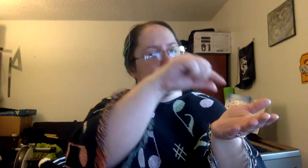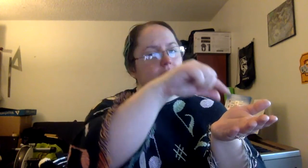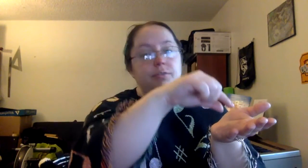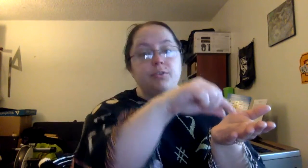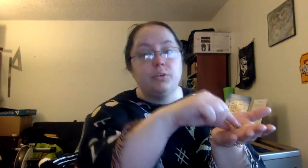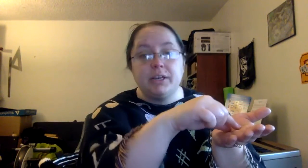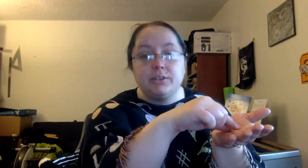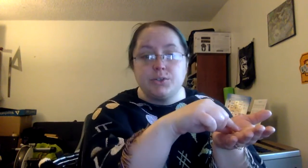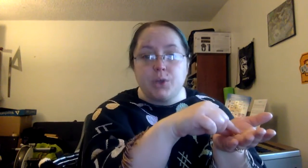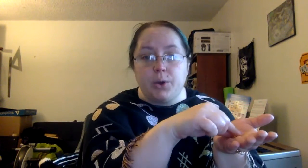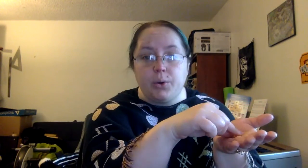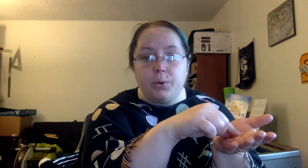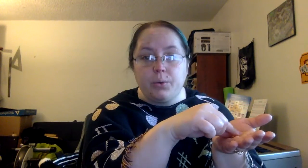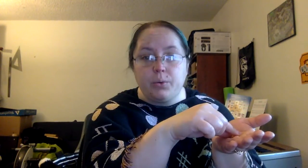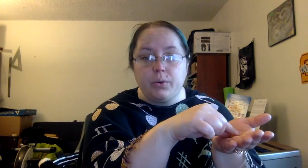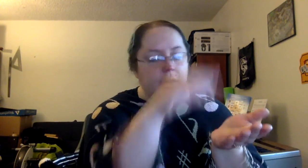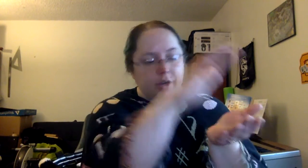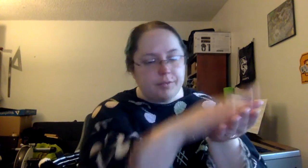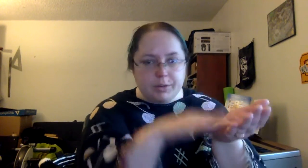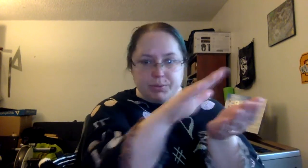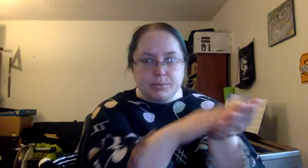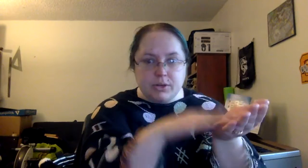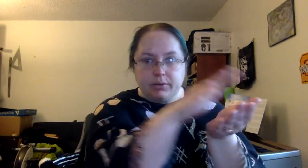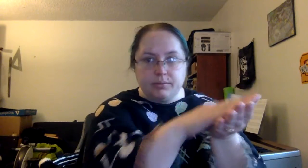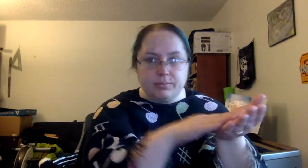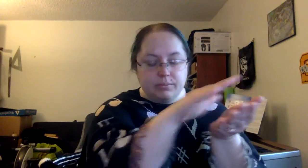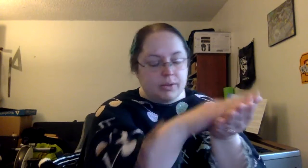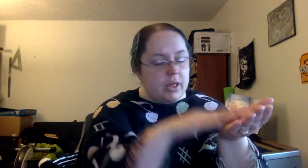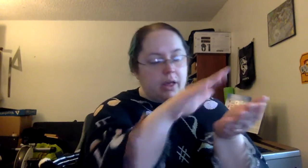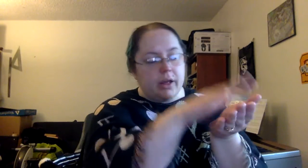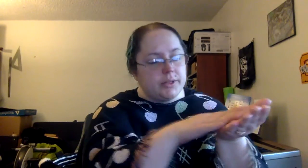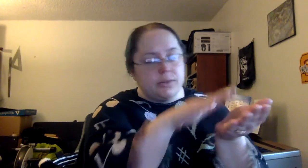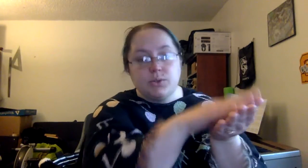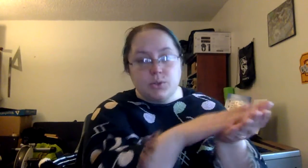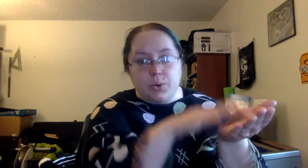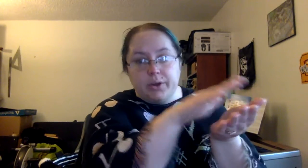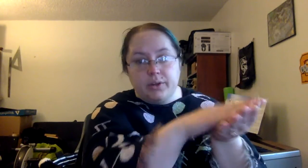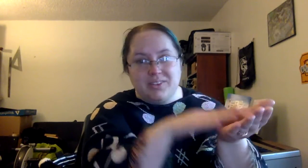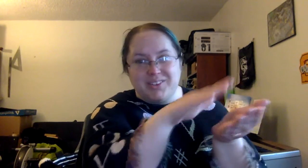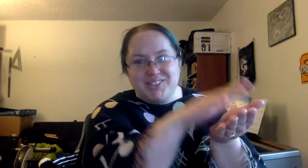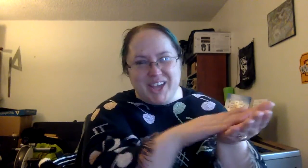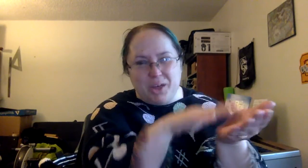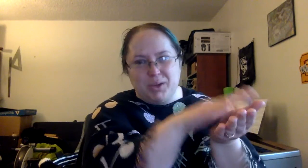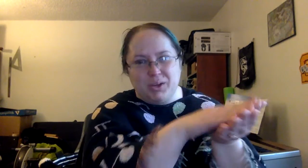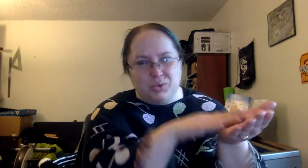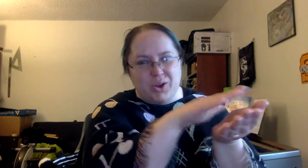for me to sow. Cover it up with some dirt. A little soil to help it grow.